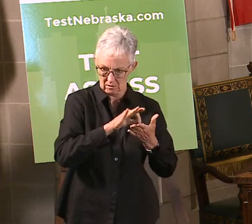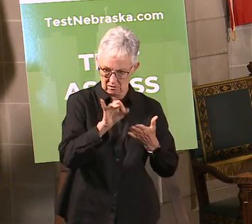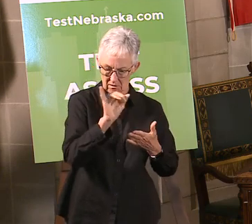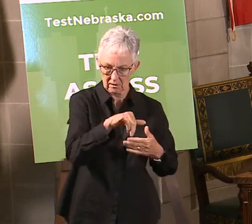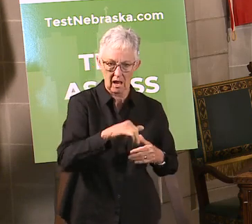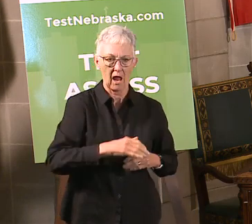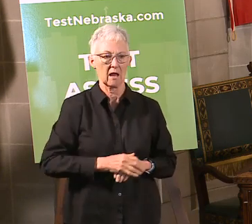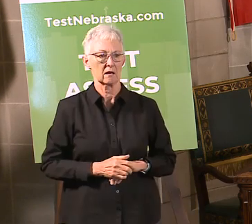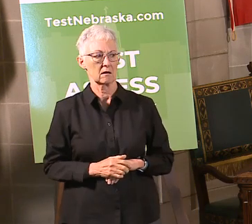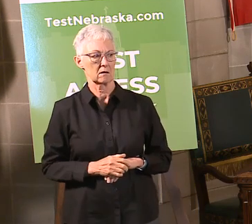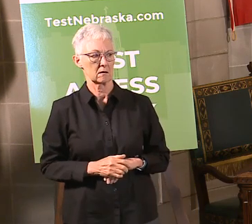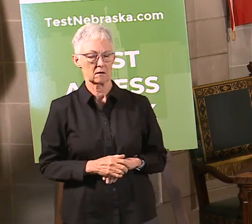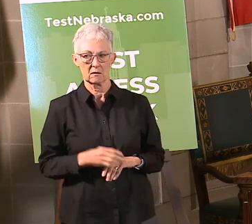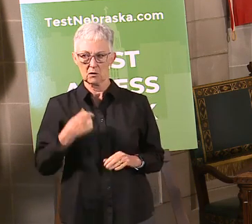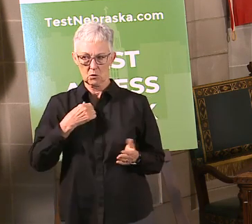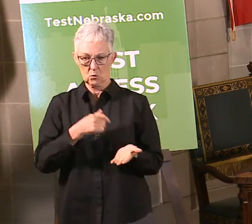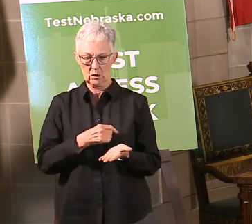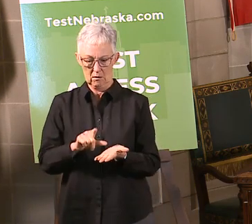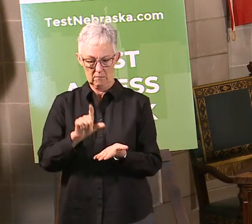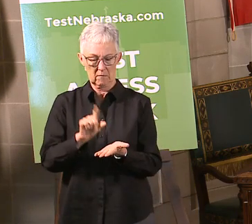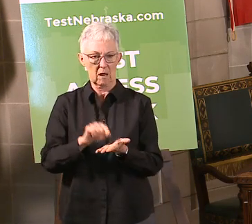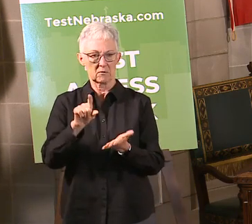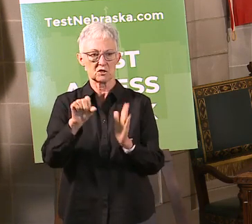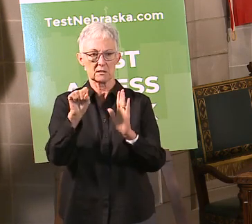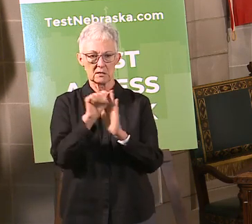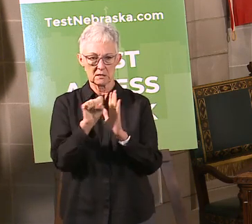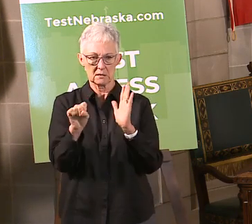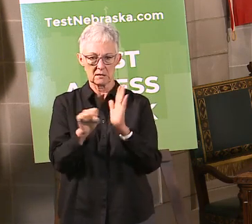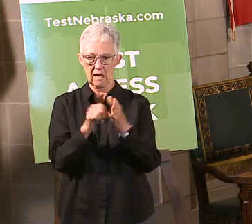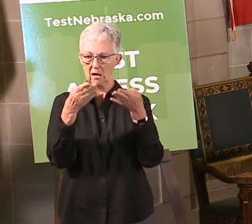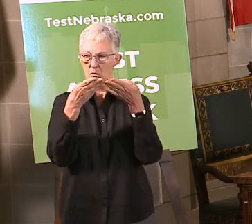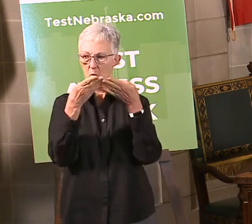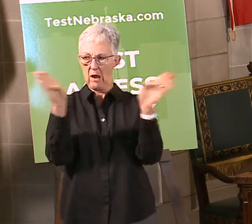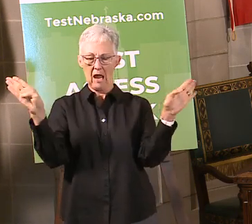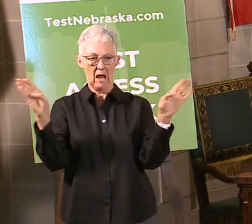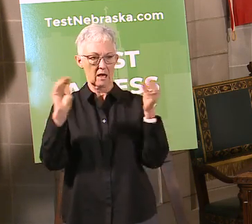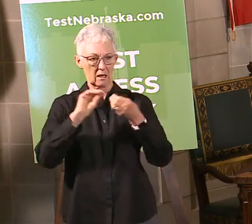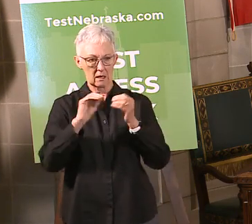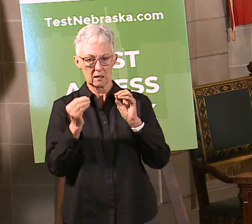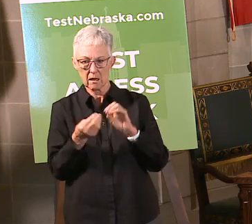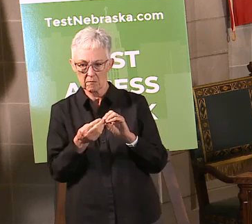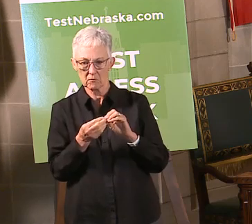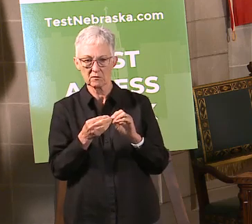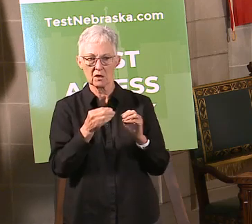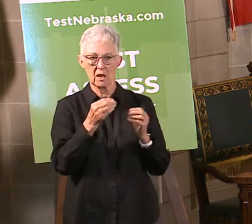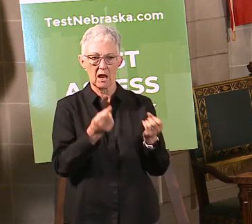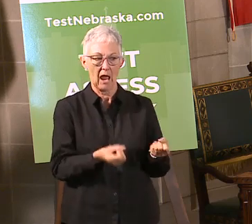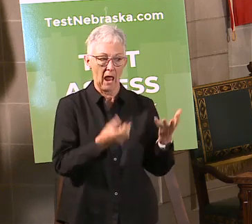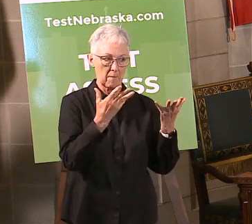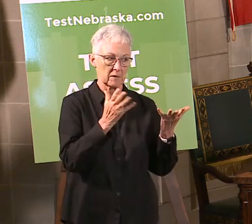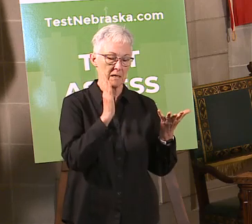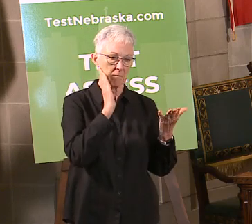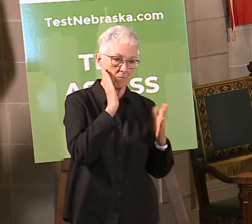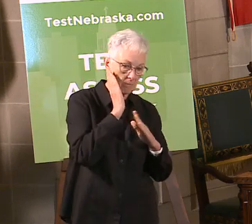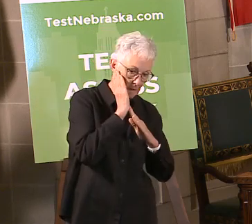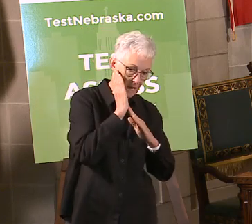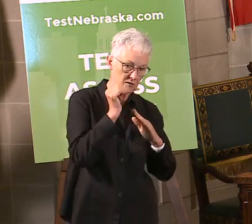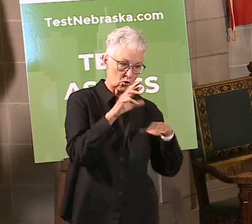you know, as far as the overall state aggregate for hospitals, beds available, and so forth out there as well.